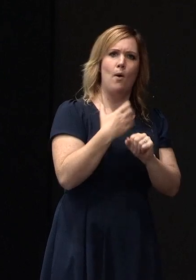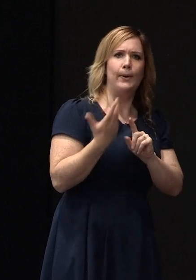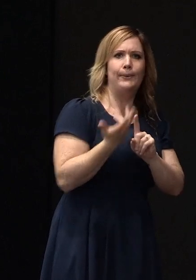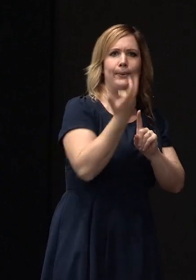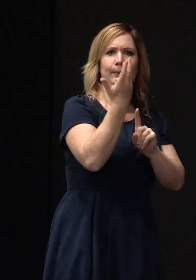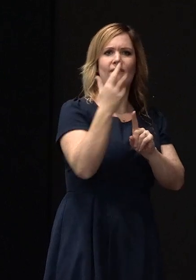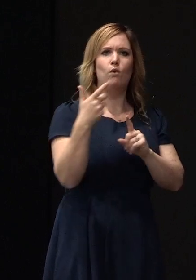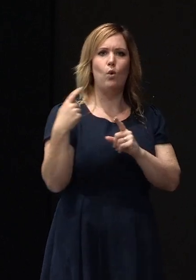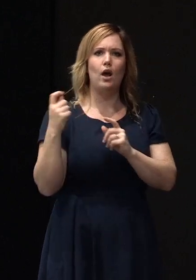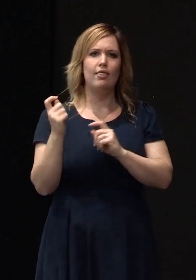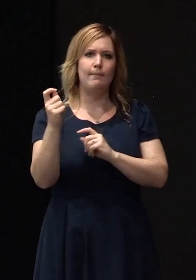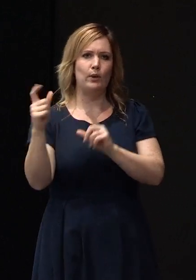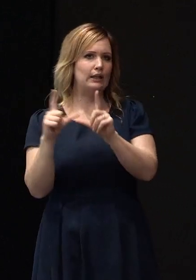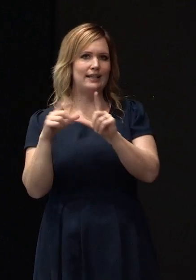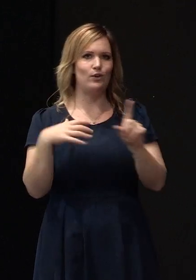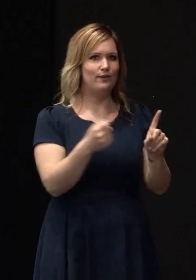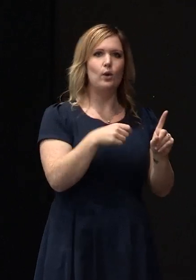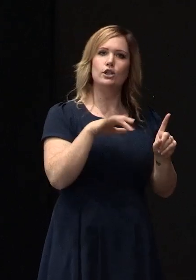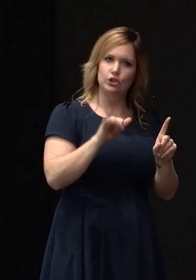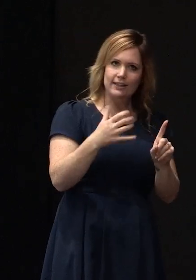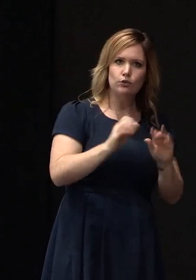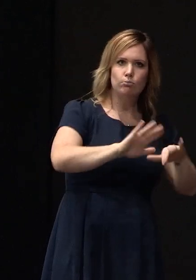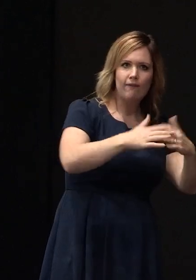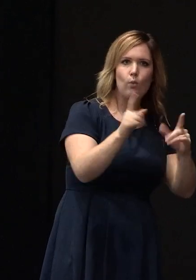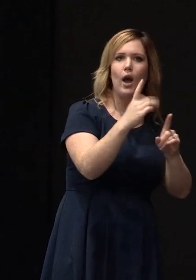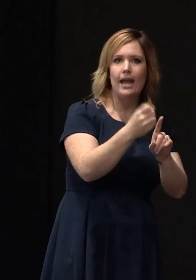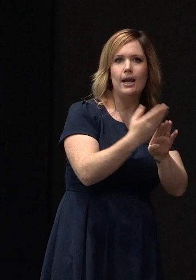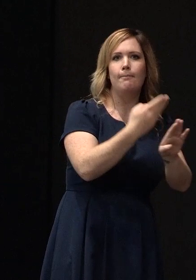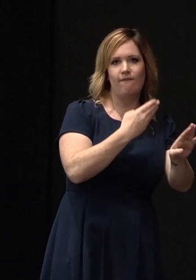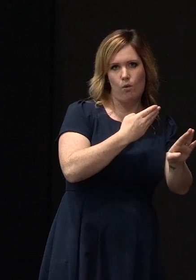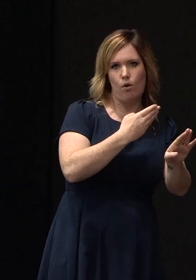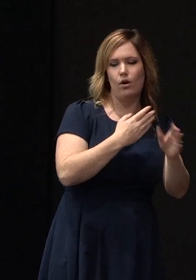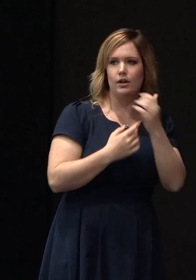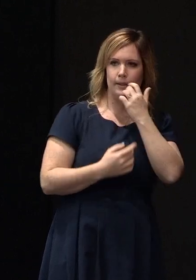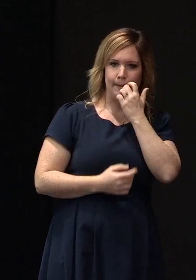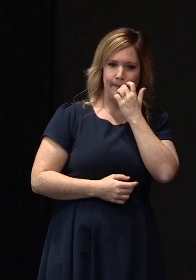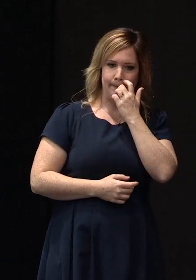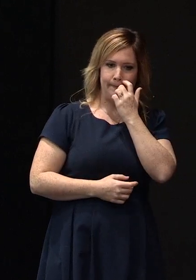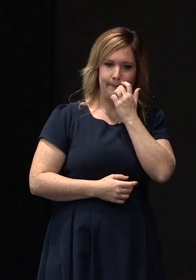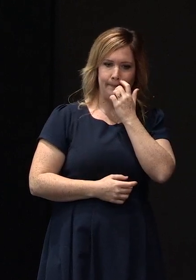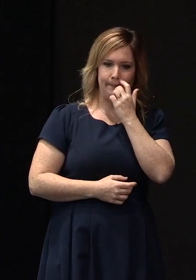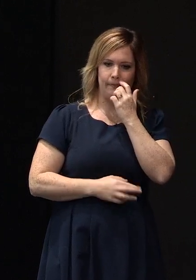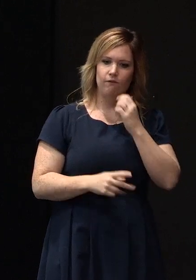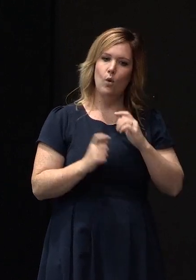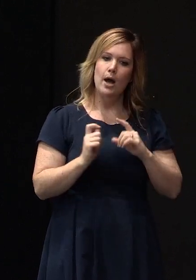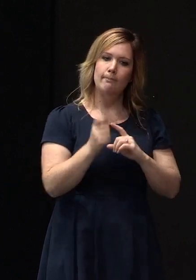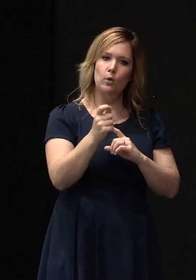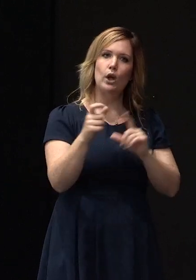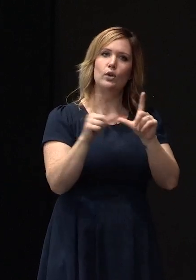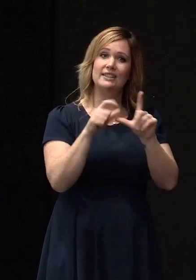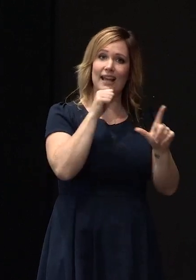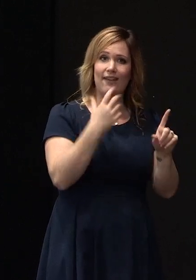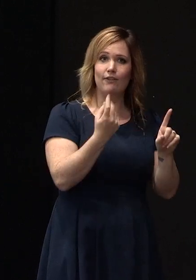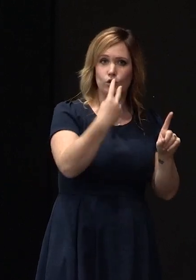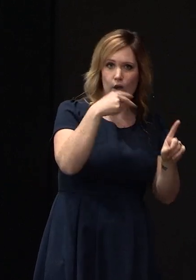point of view to make it to 120 bracing units from the building concern point of view if they do it to 100 we